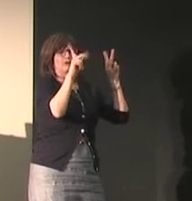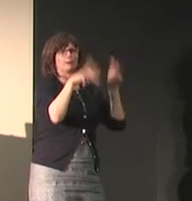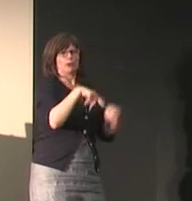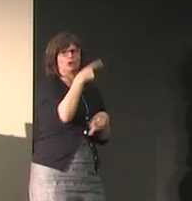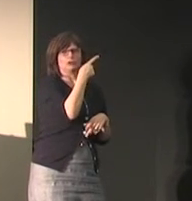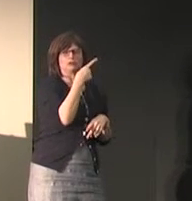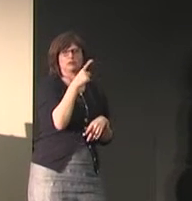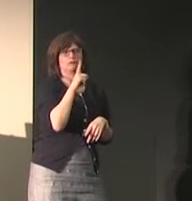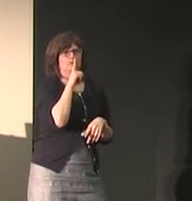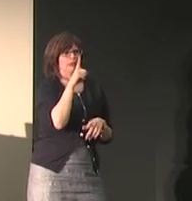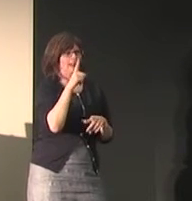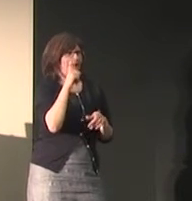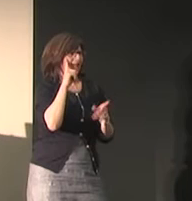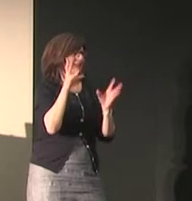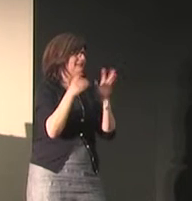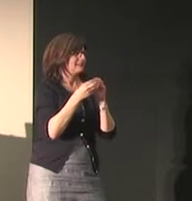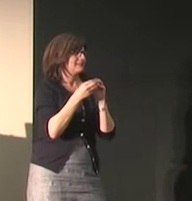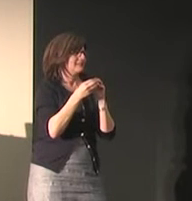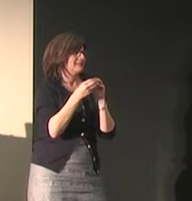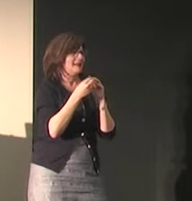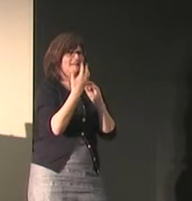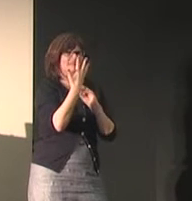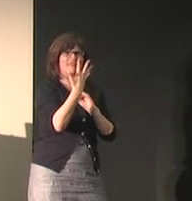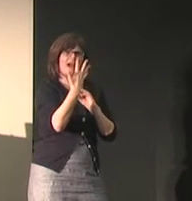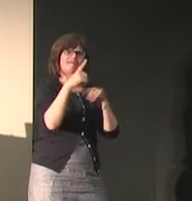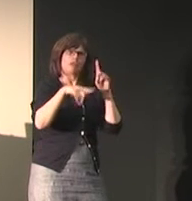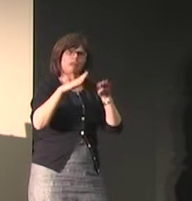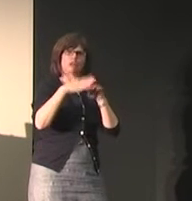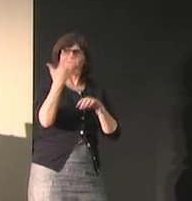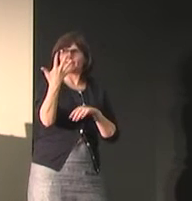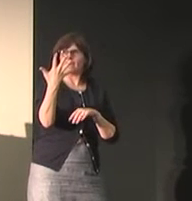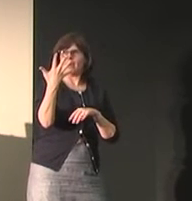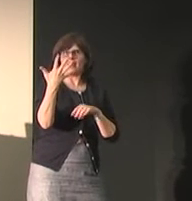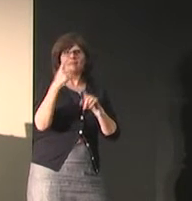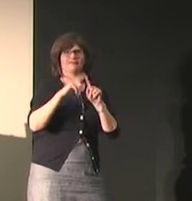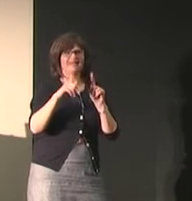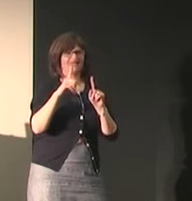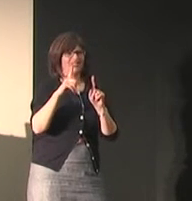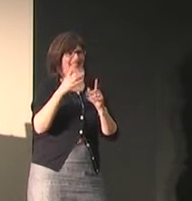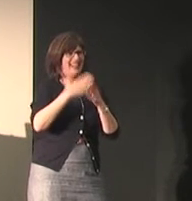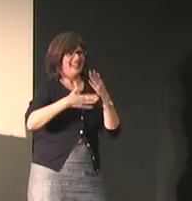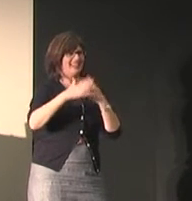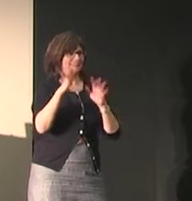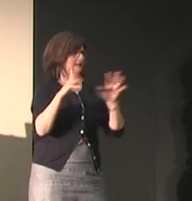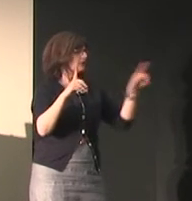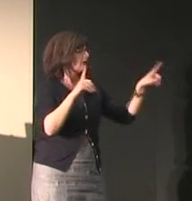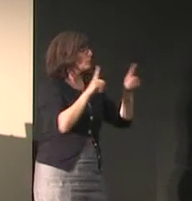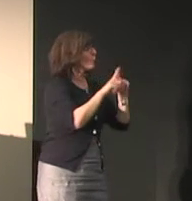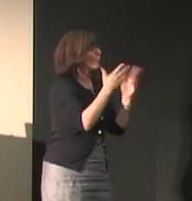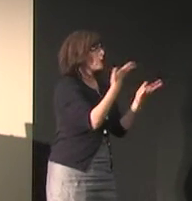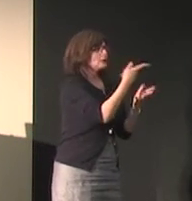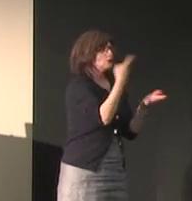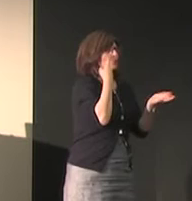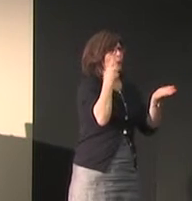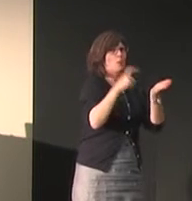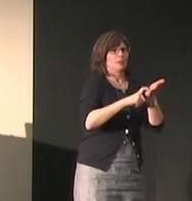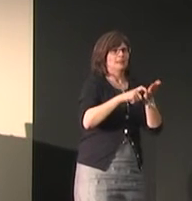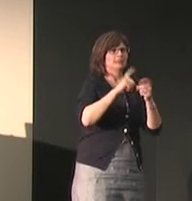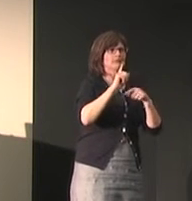we have counted handshapes with a different sign on it think we counted five different handshapes what